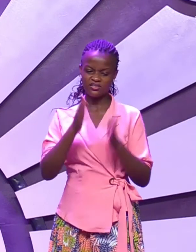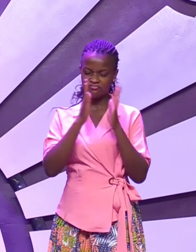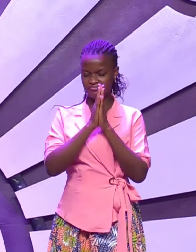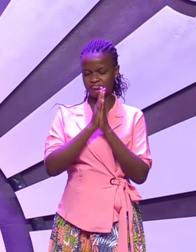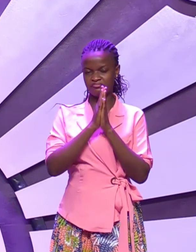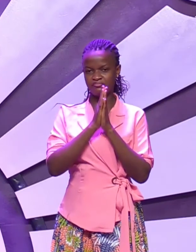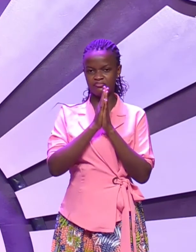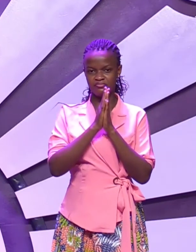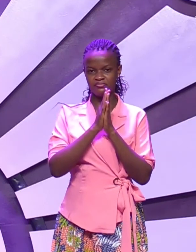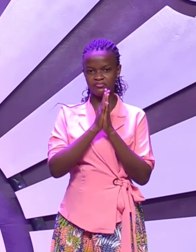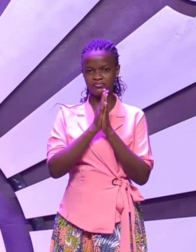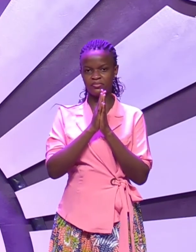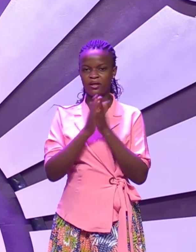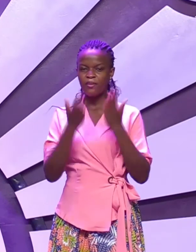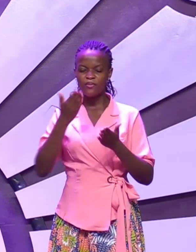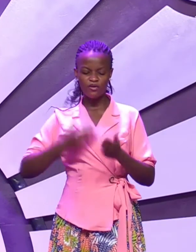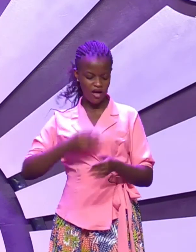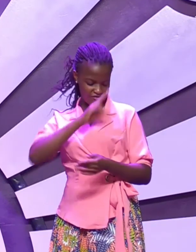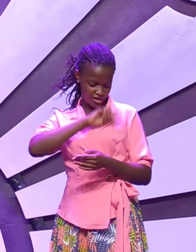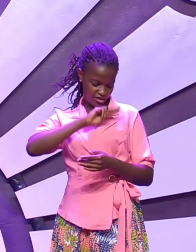you must be having sin in your life